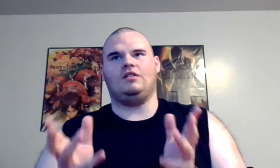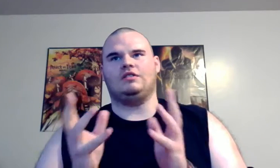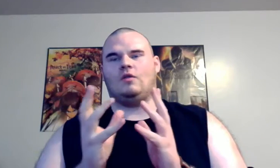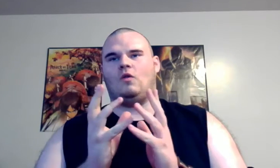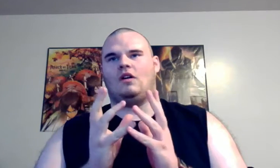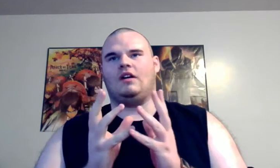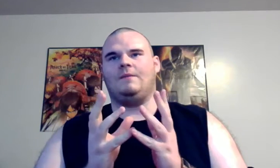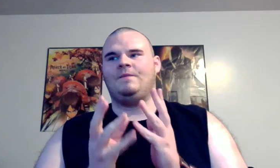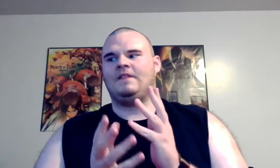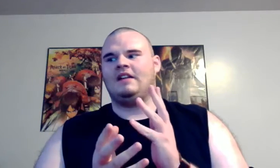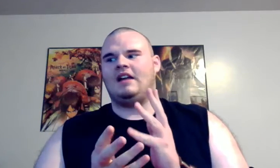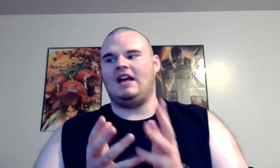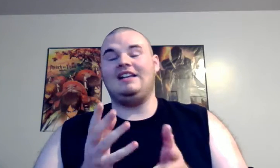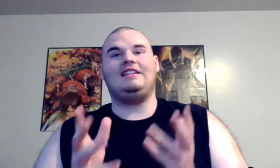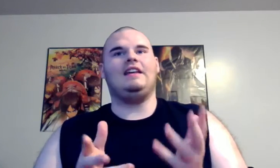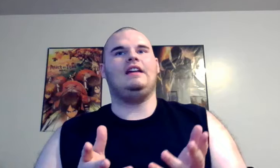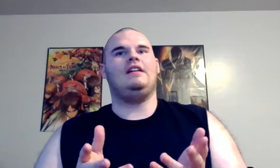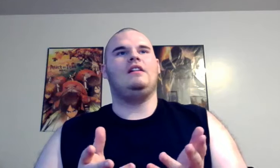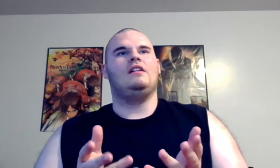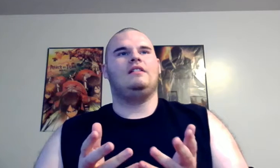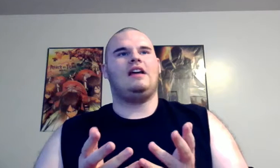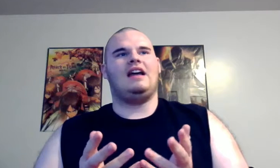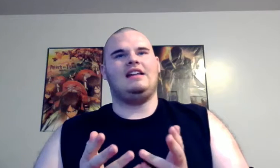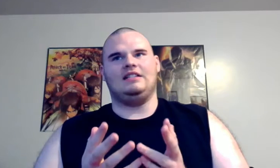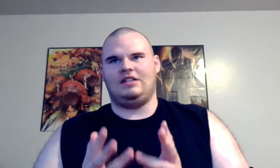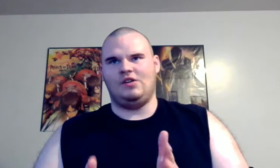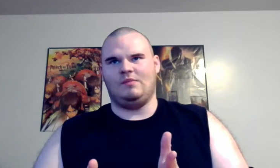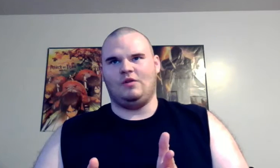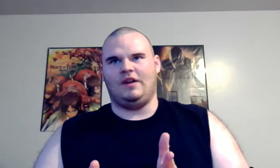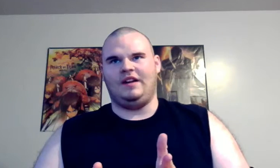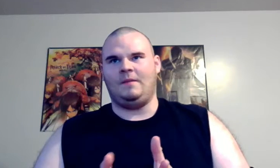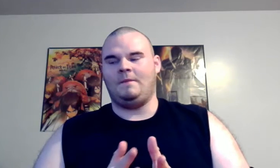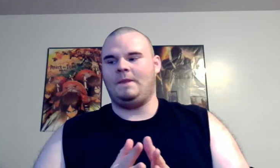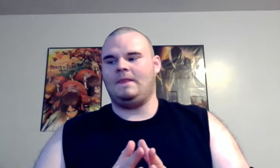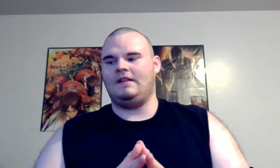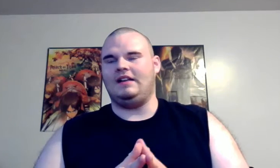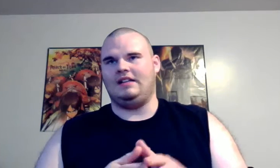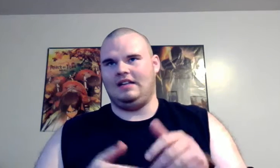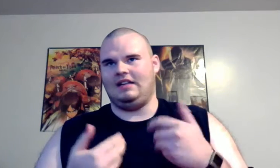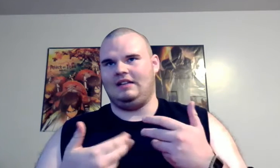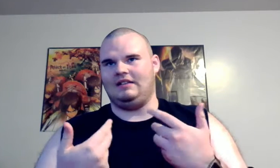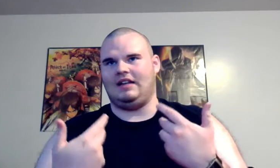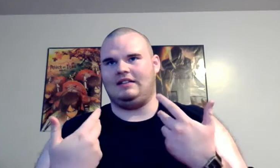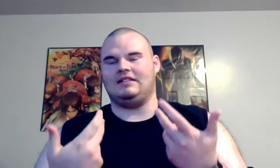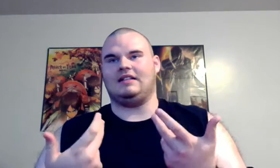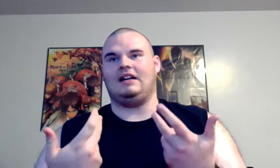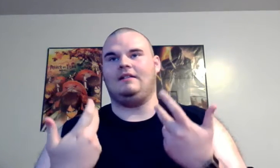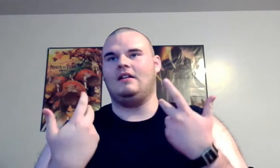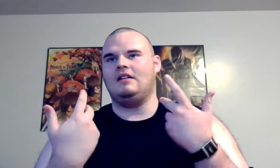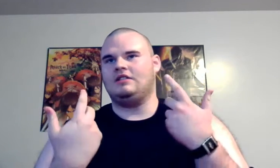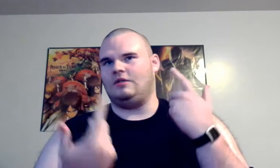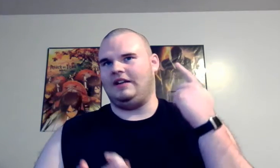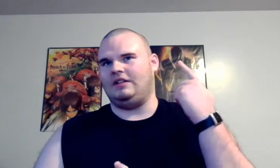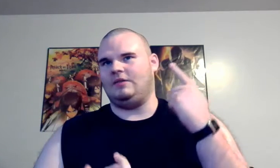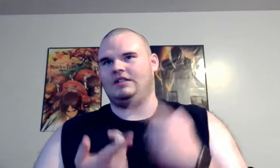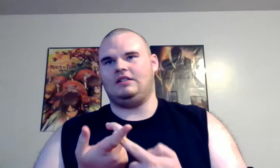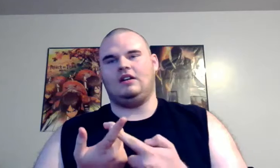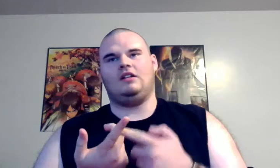or anything that is humanoid in in like design so he can do it to dolls